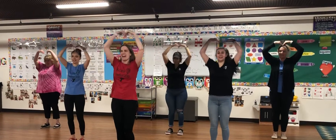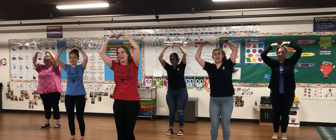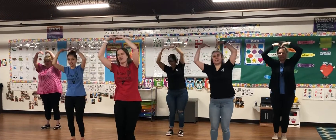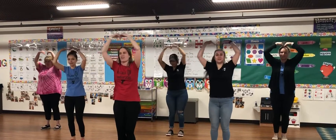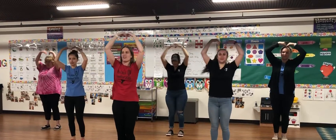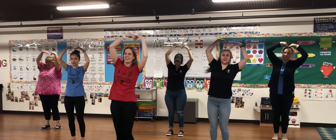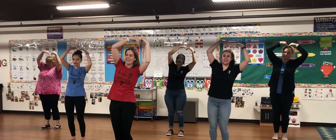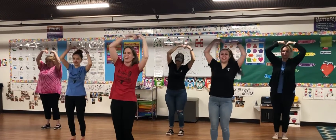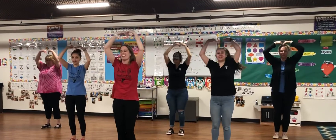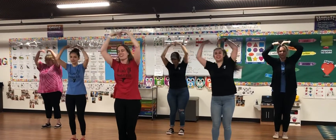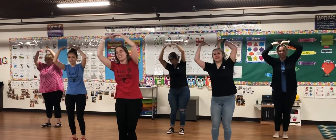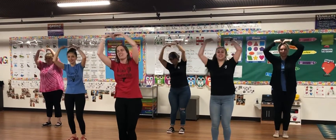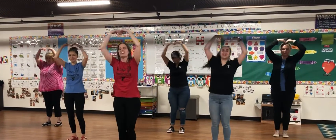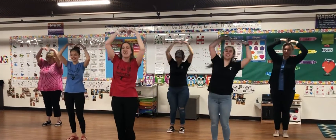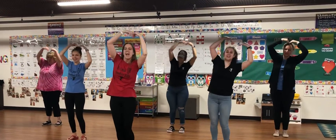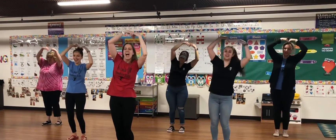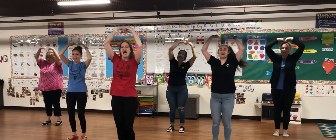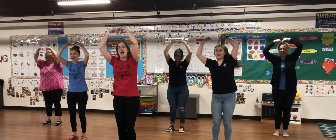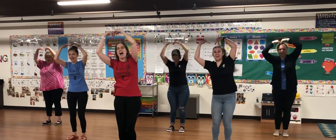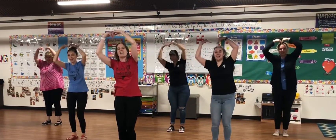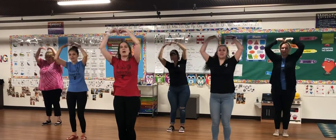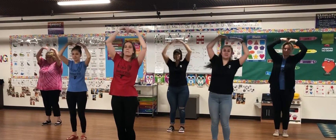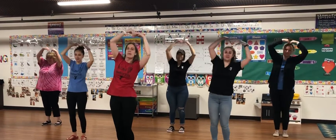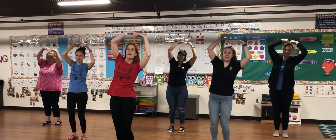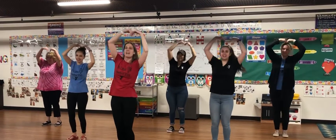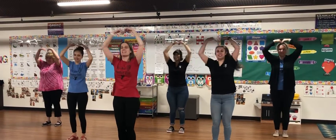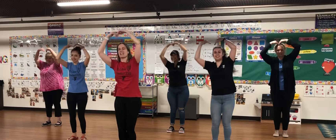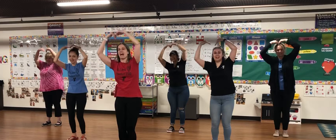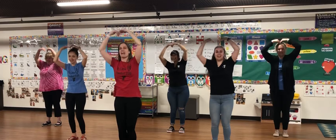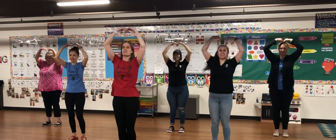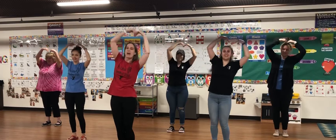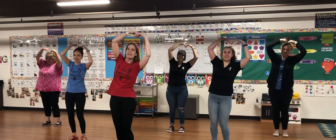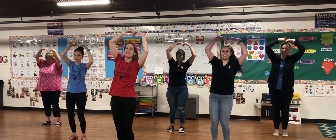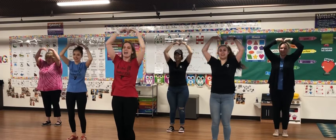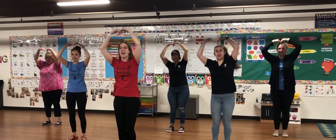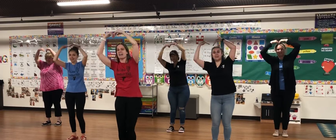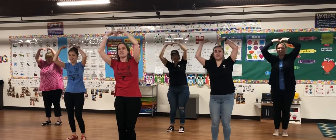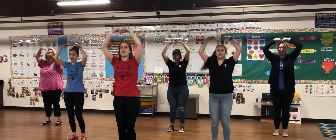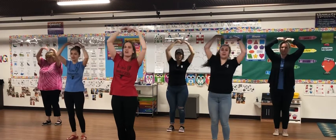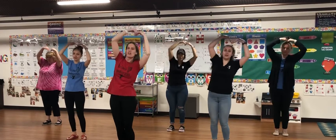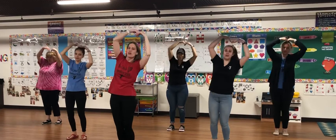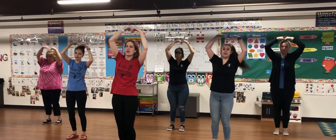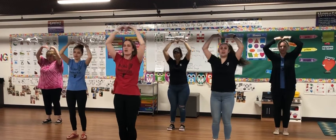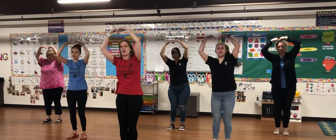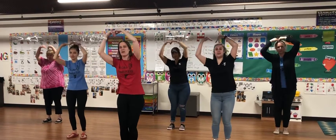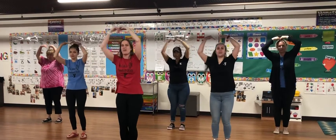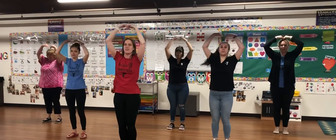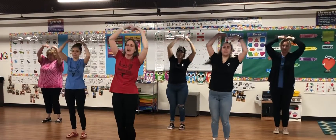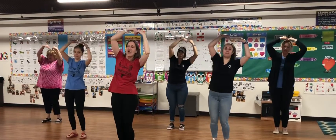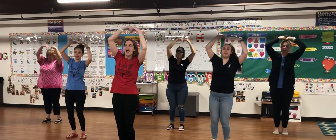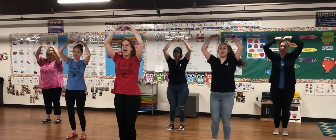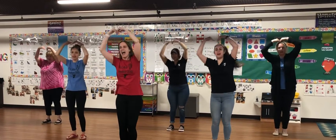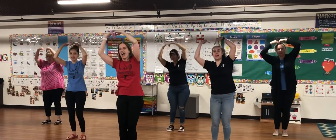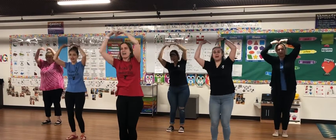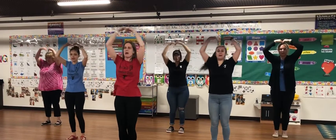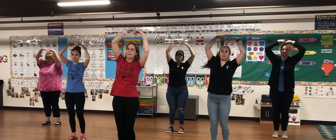for you I'm a big-sized Valentine for you I'm a